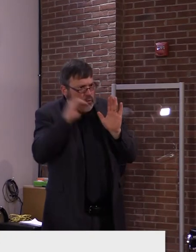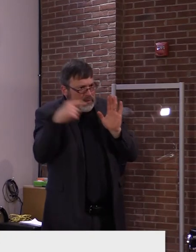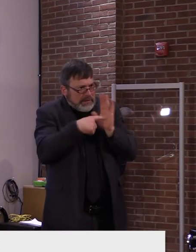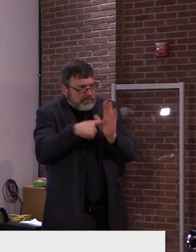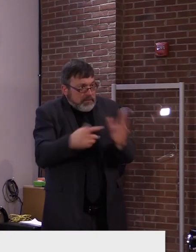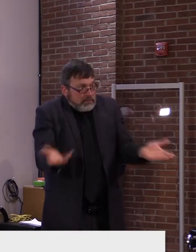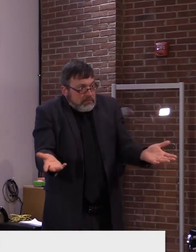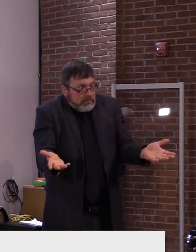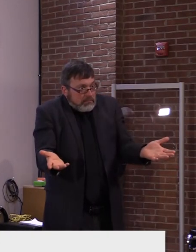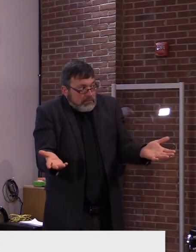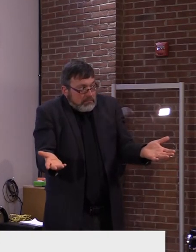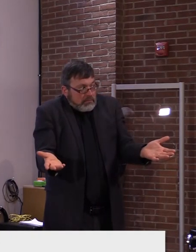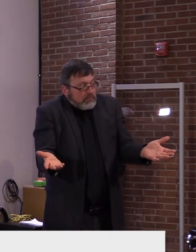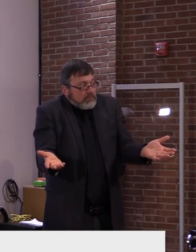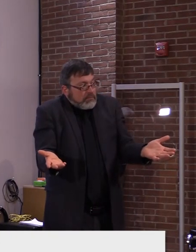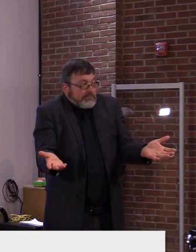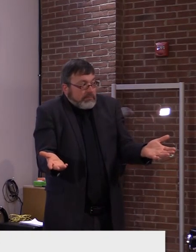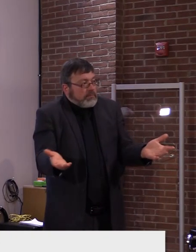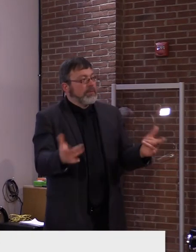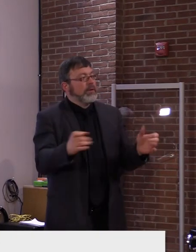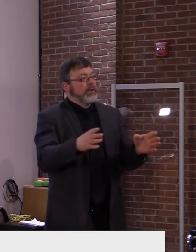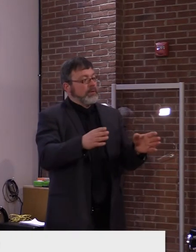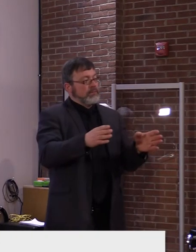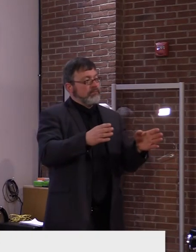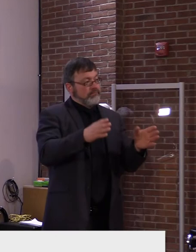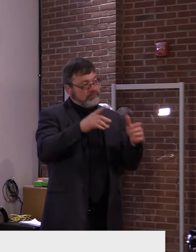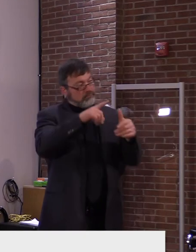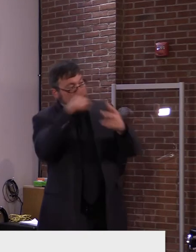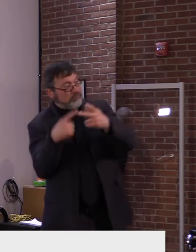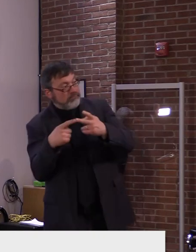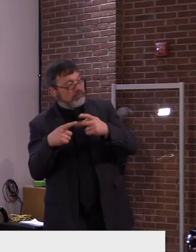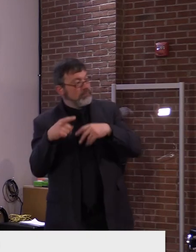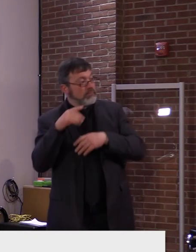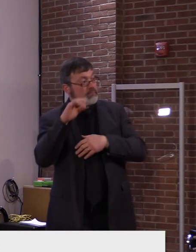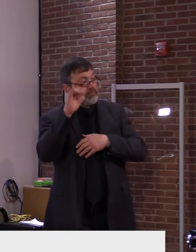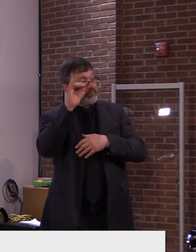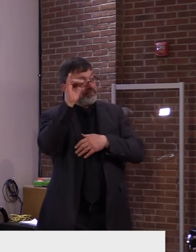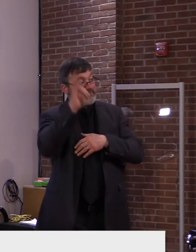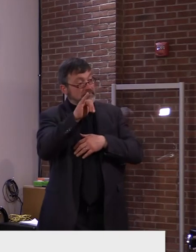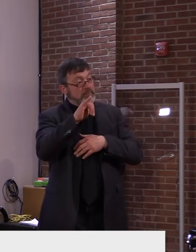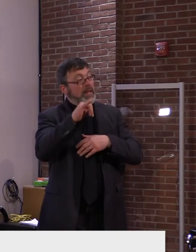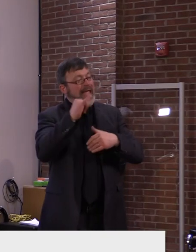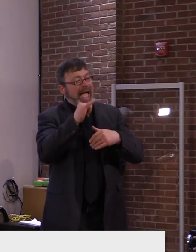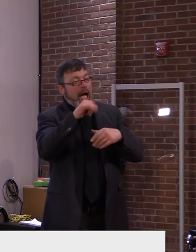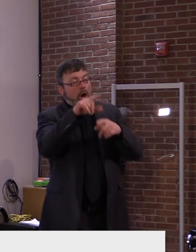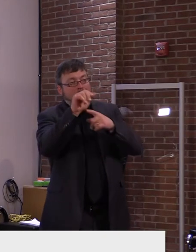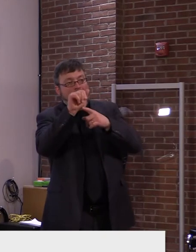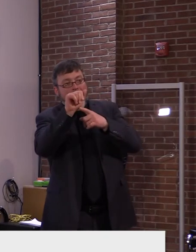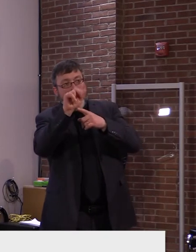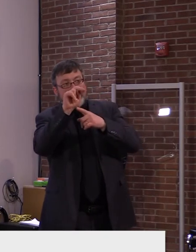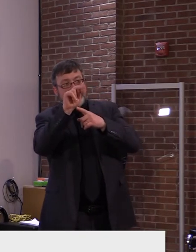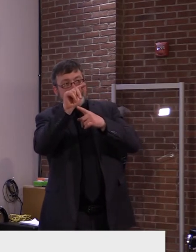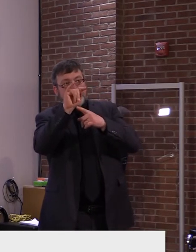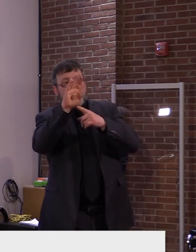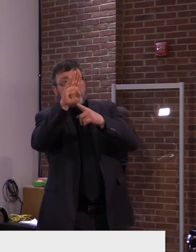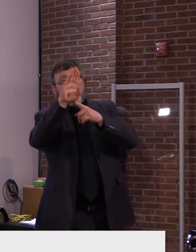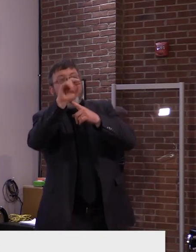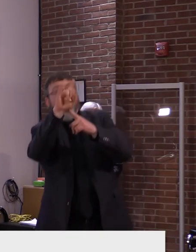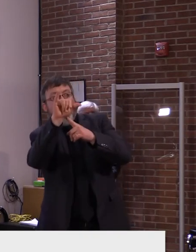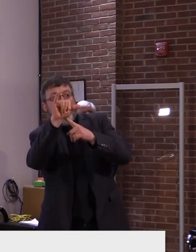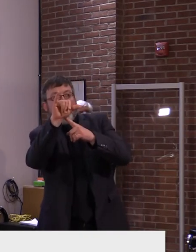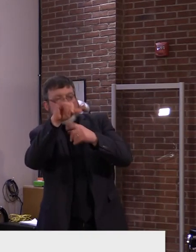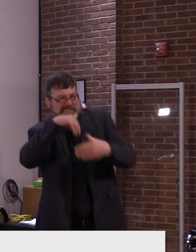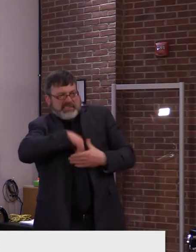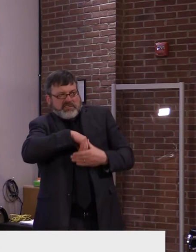are, you know, blood tests as opposed to the swab in your nose, um, certainly antibody tests would be able to